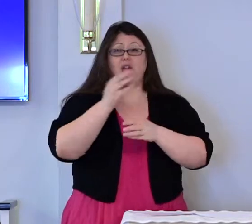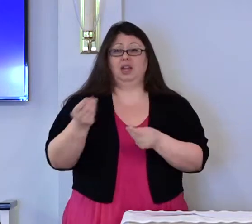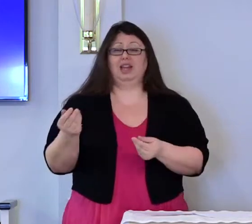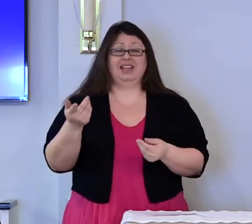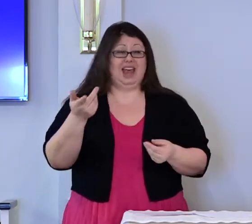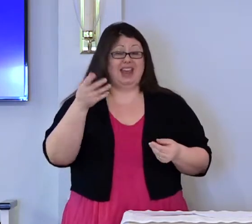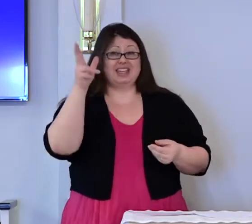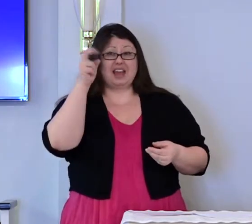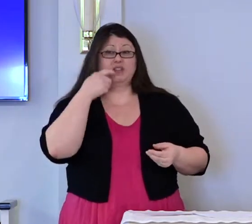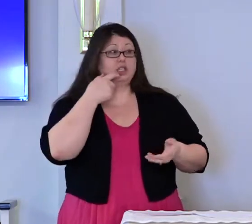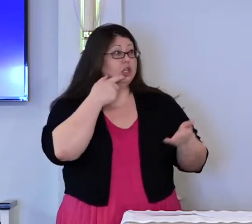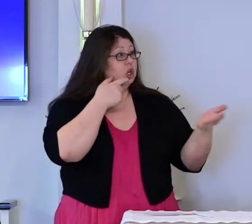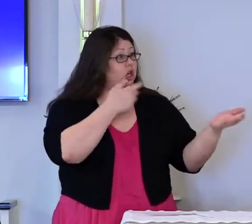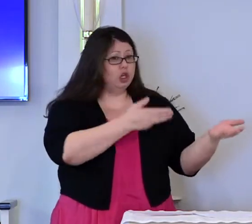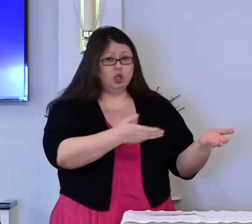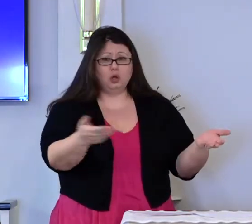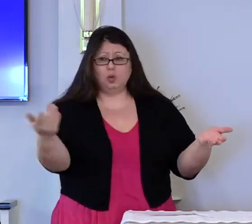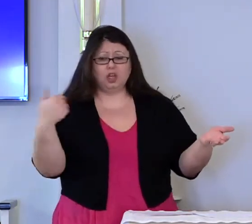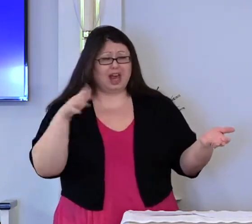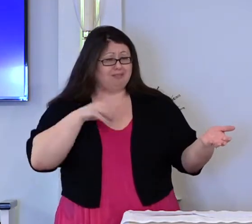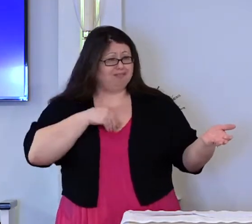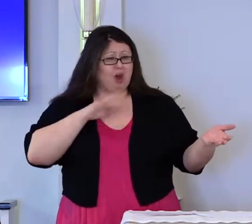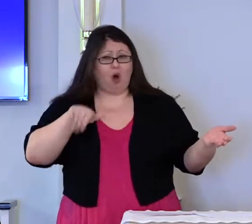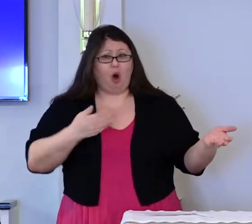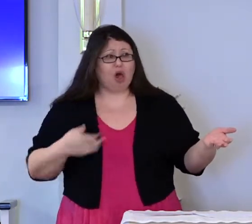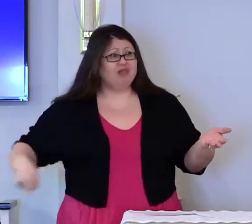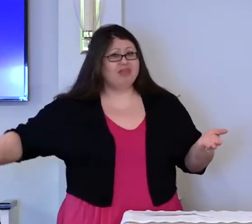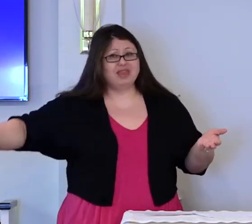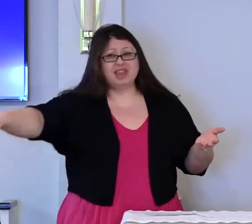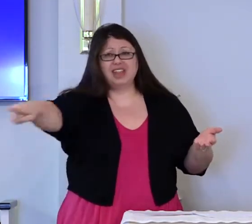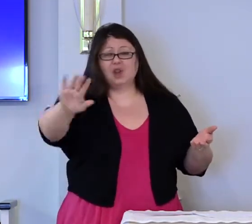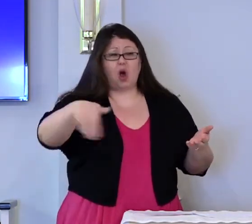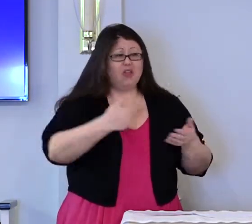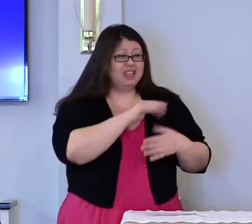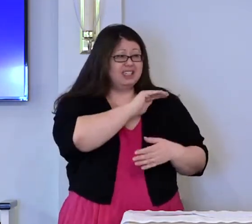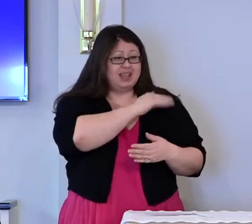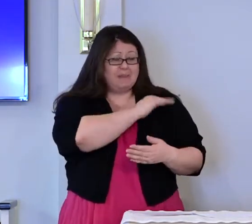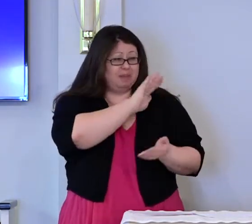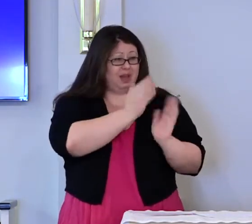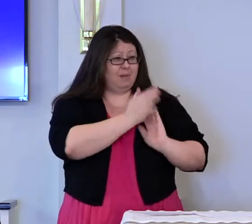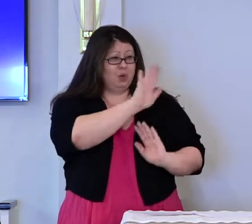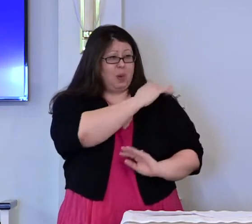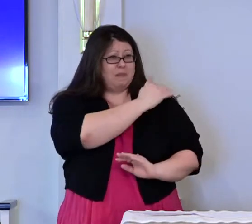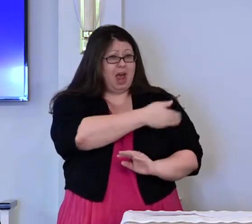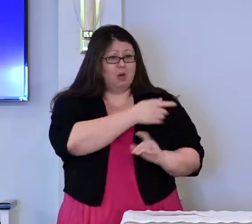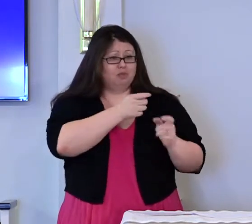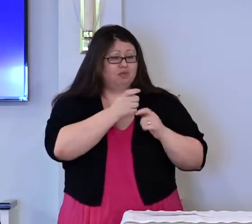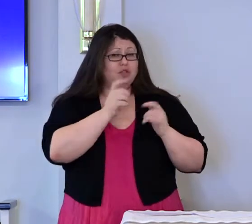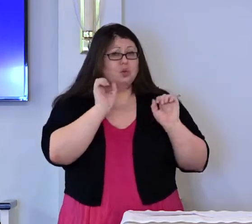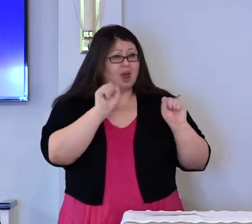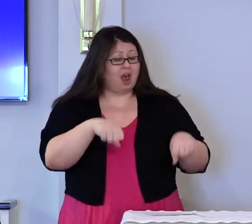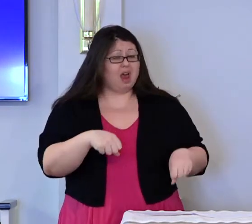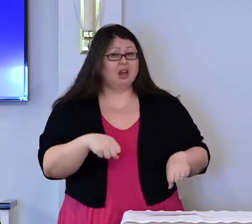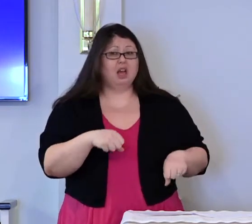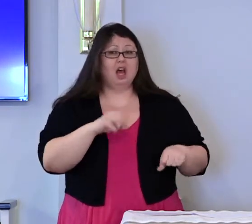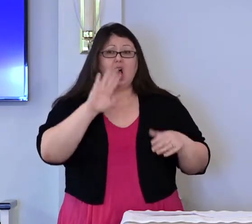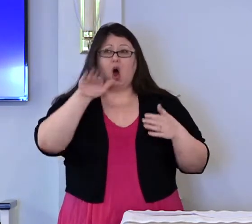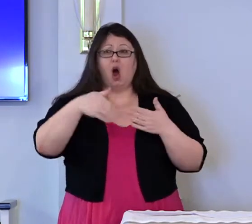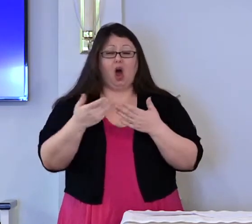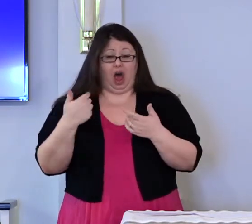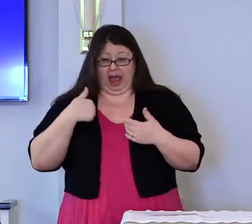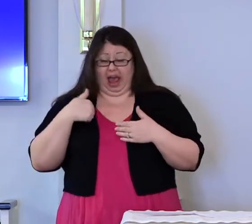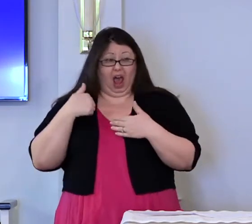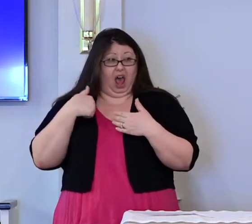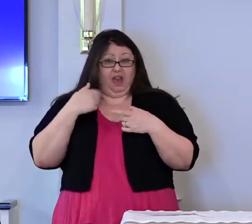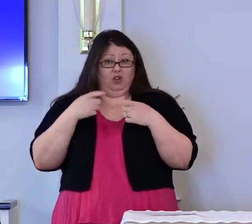can have all of this. You can have all the power. It's all been given